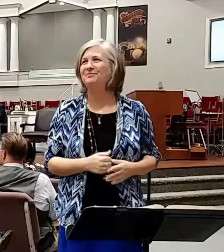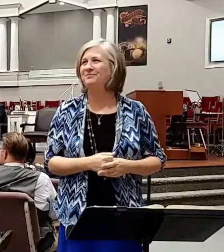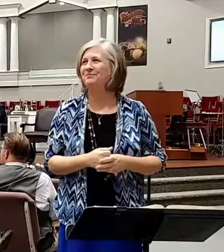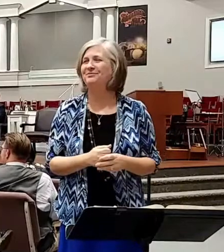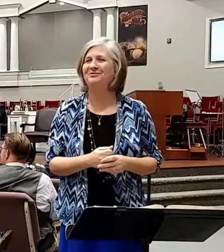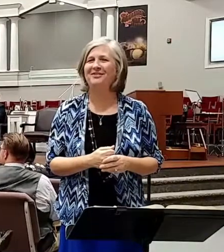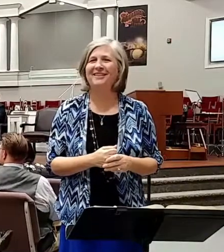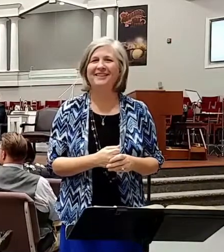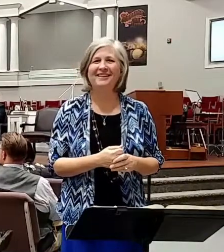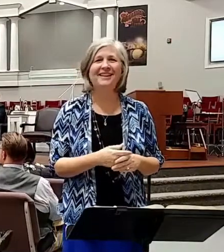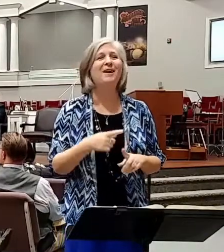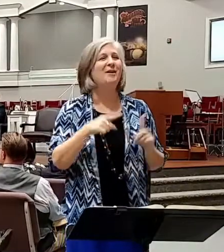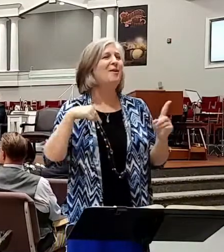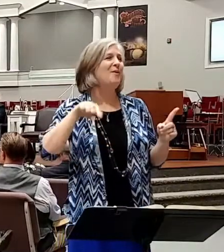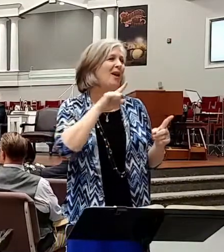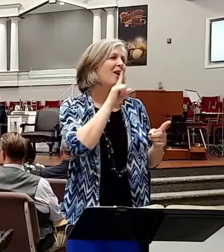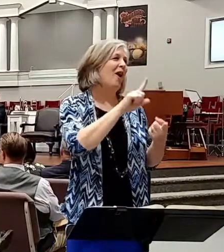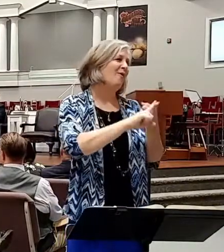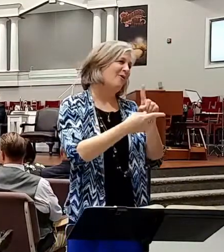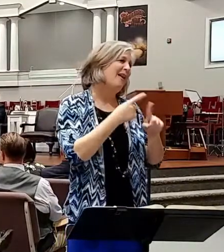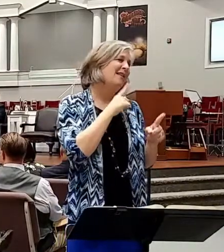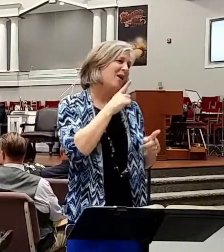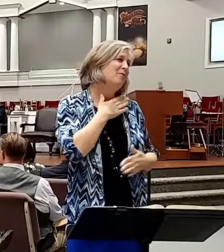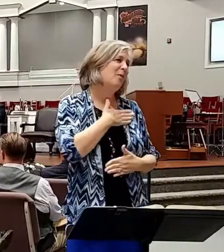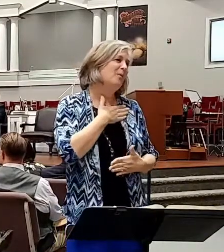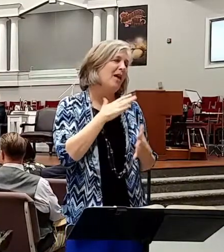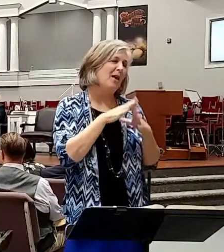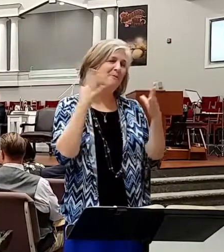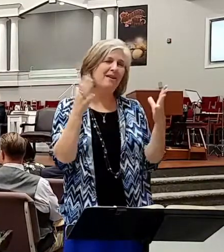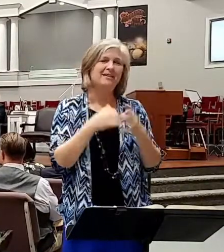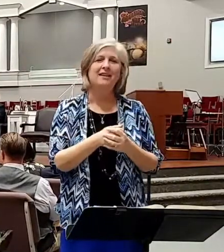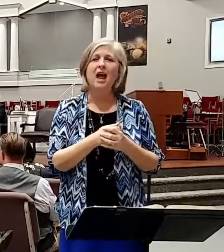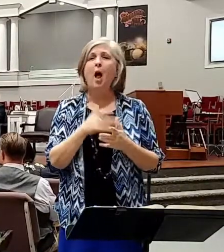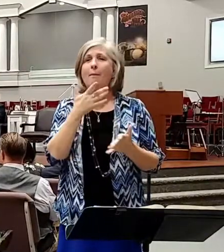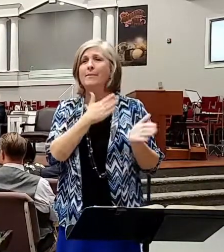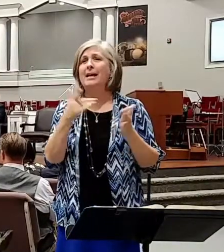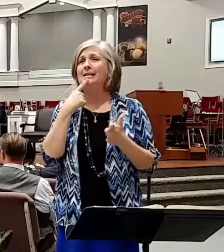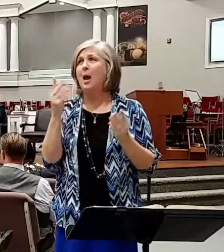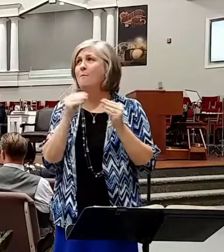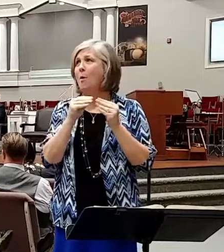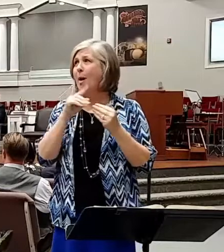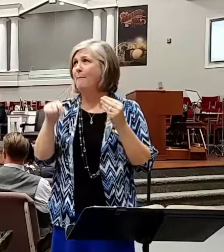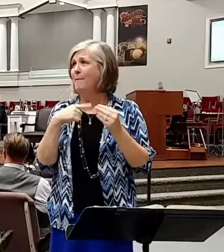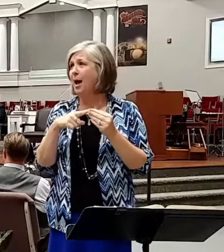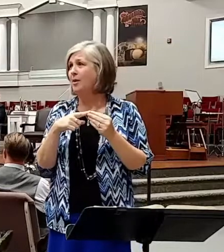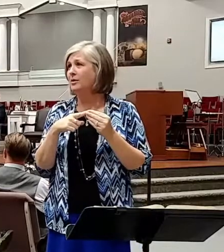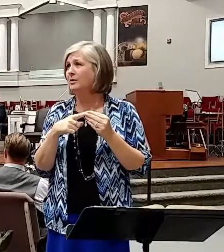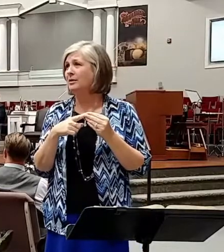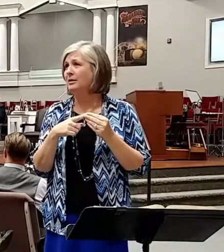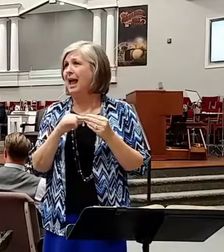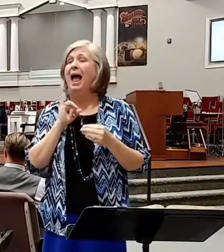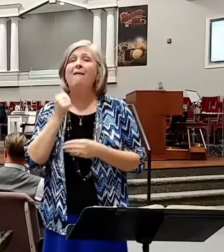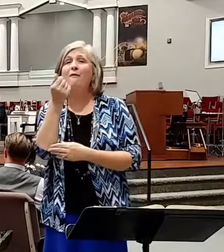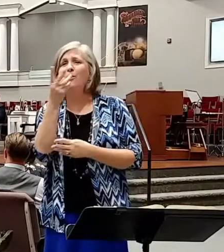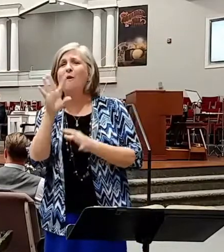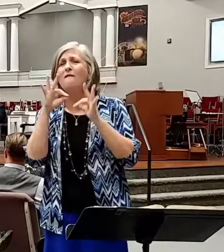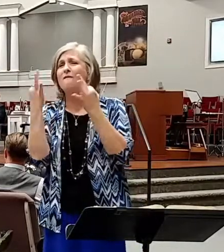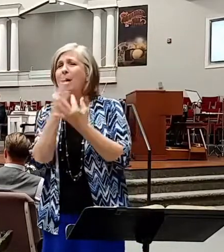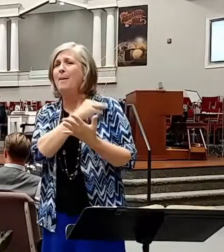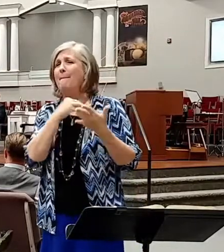But we are friends and I appreciate it so very much. I was going to say a little bit more about the, I have a few family members in Florida. So